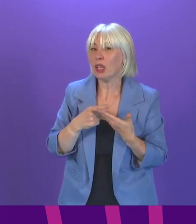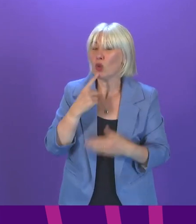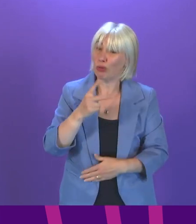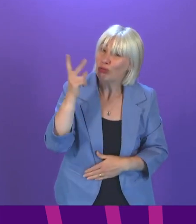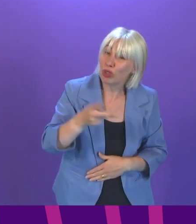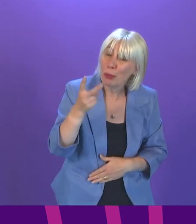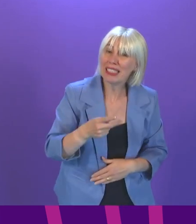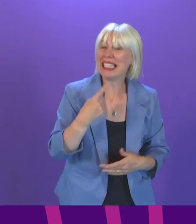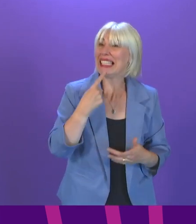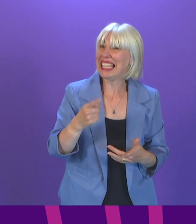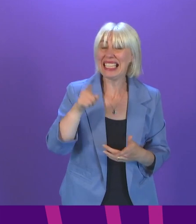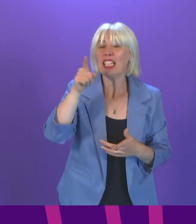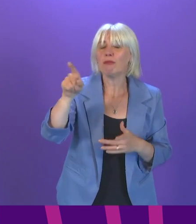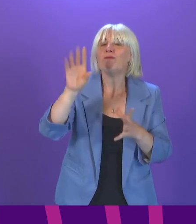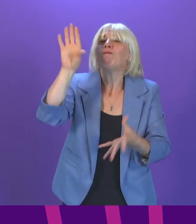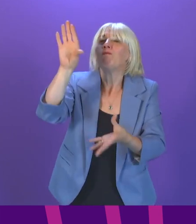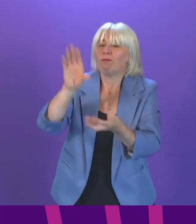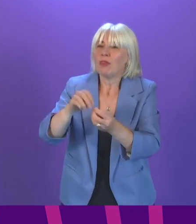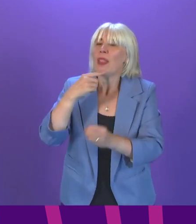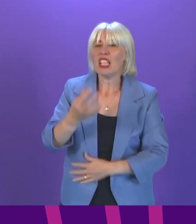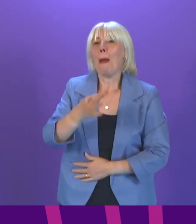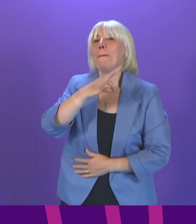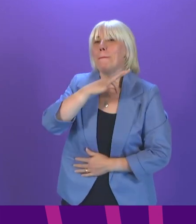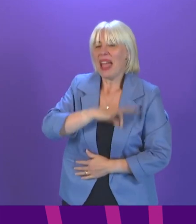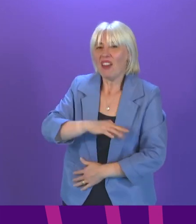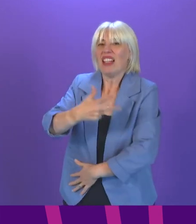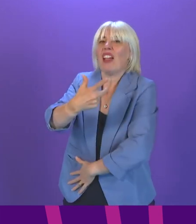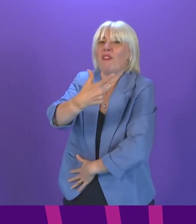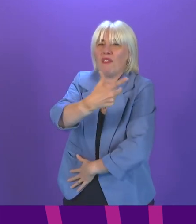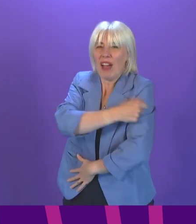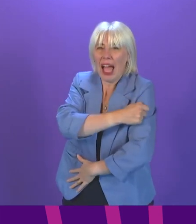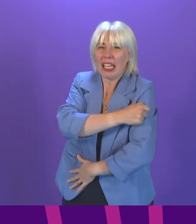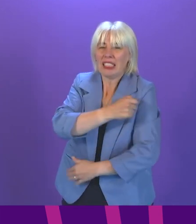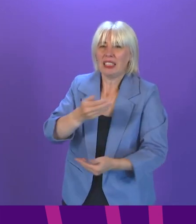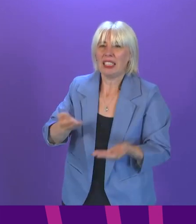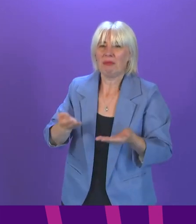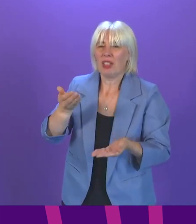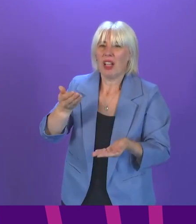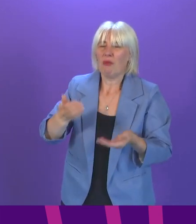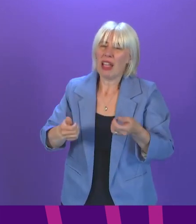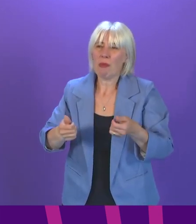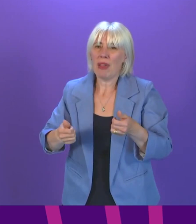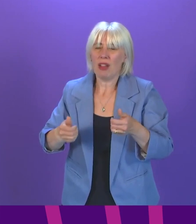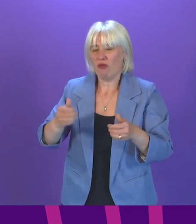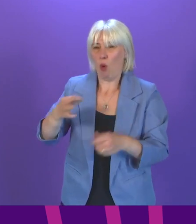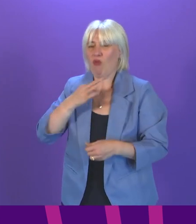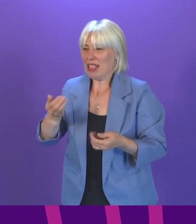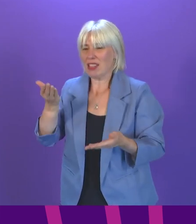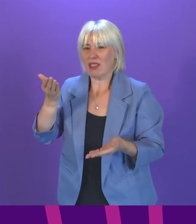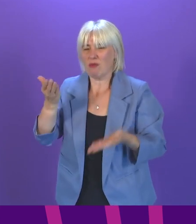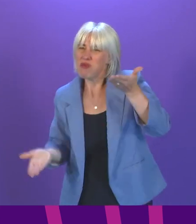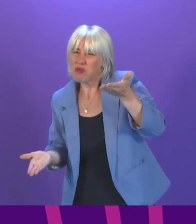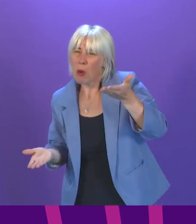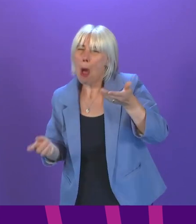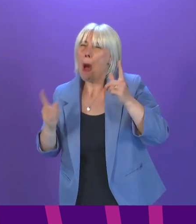reiterating that it did conclude that the benefits of vaccinating this age group outweighed the risks, but overall I did not think that it was sufficient